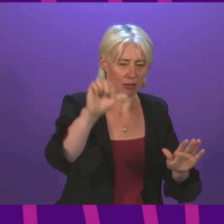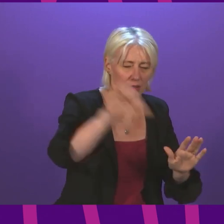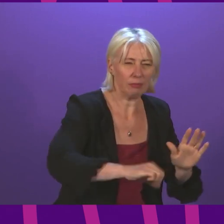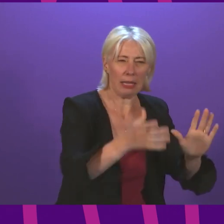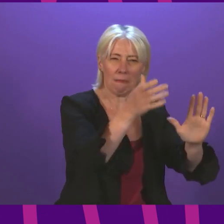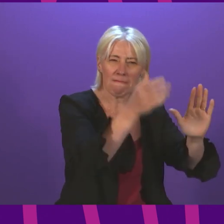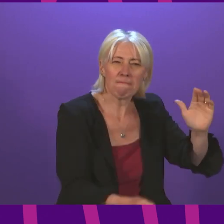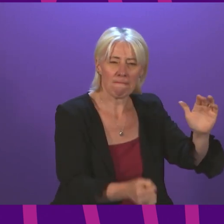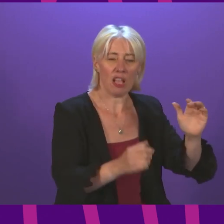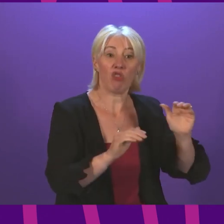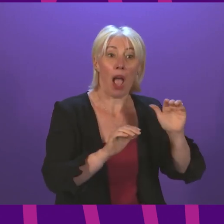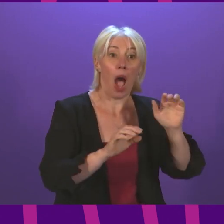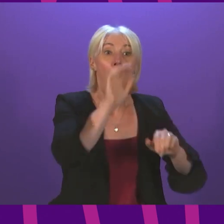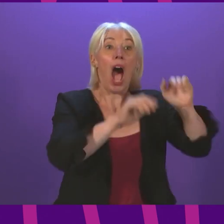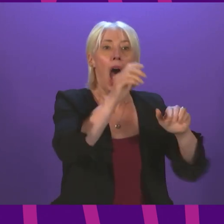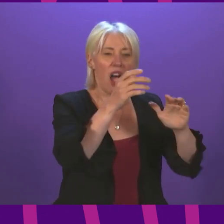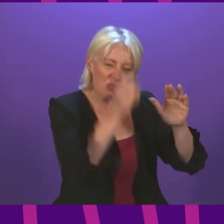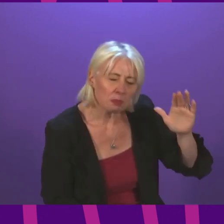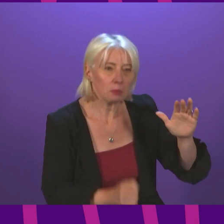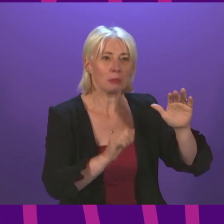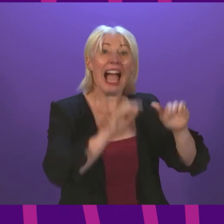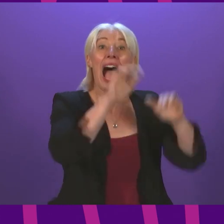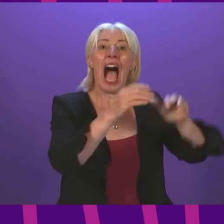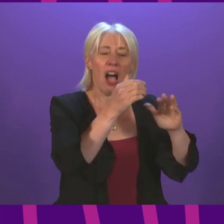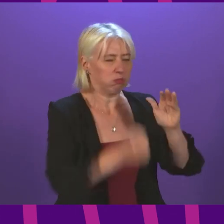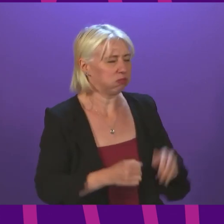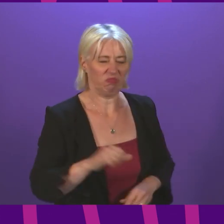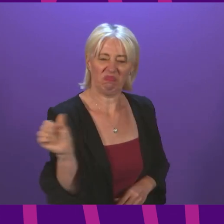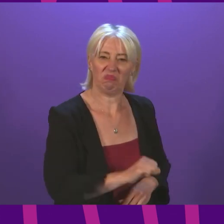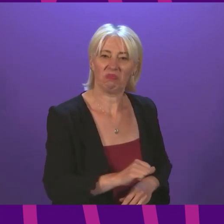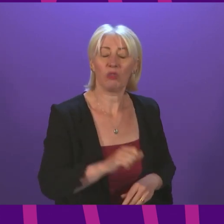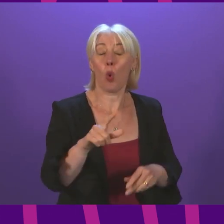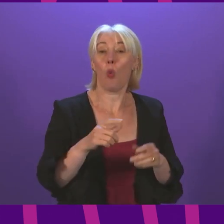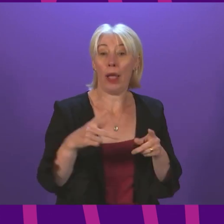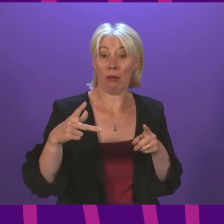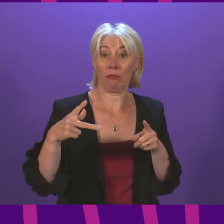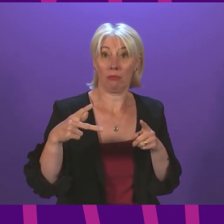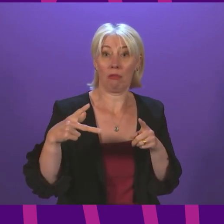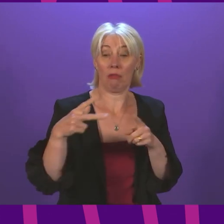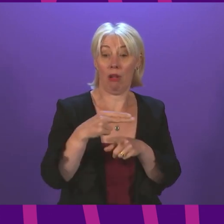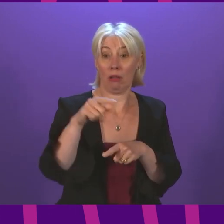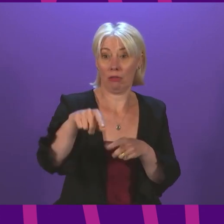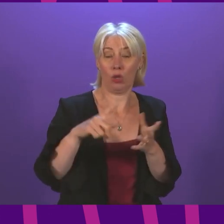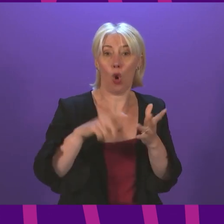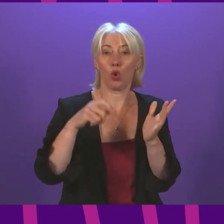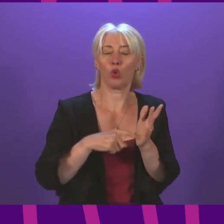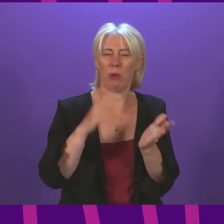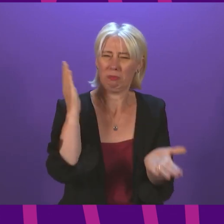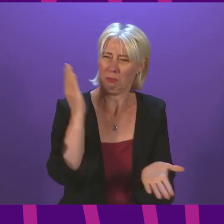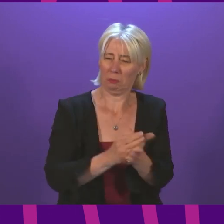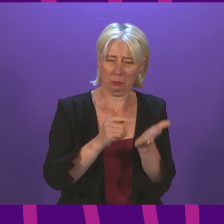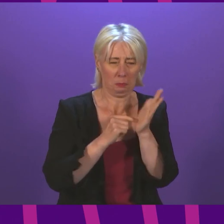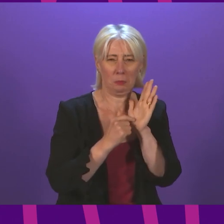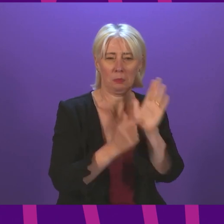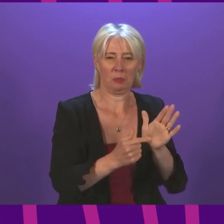ladder the minute they get their foot on the rung. When the so-called uplift ends in October, it will be one of the most blatant examples of